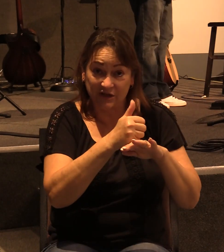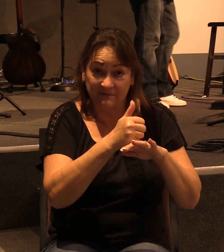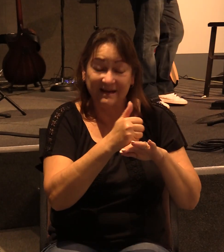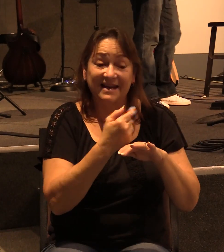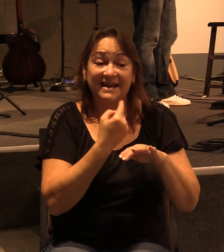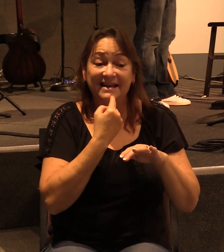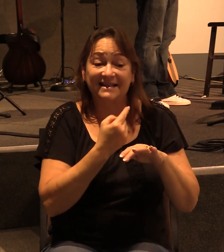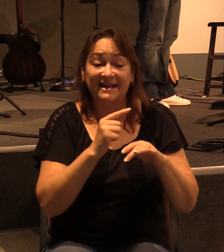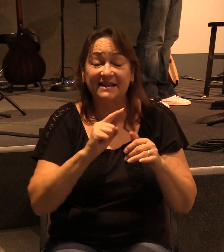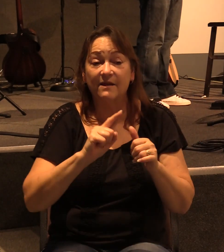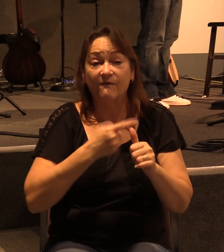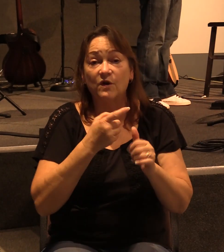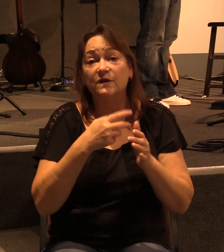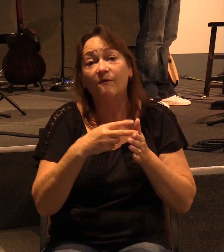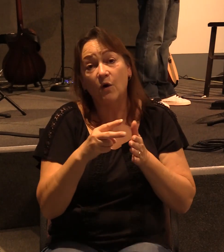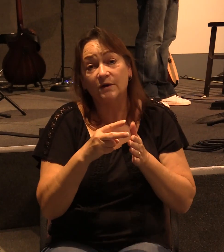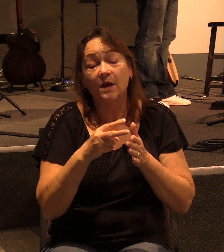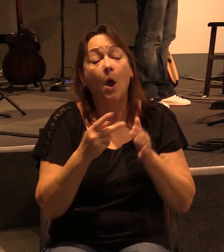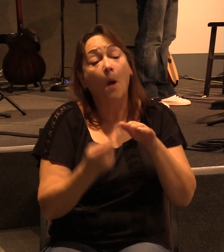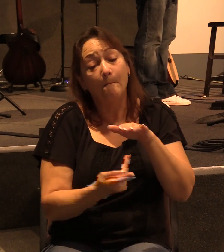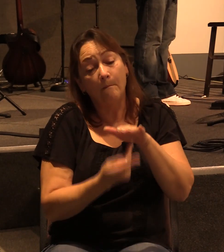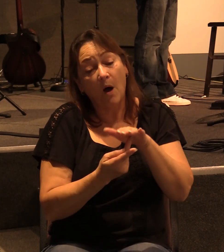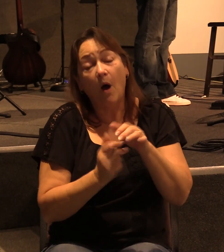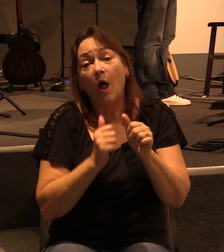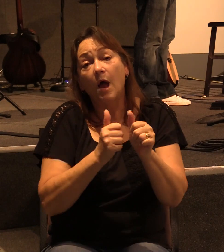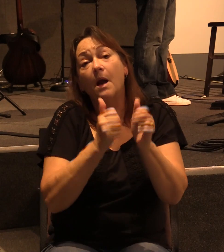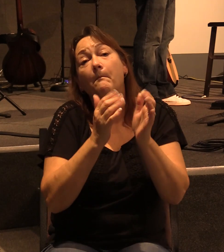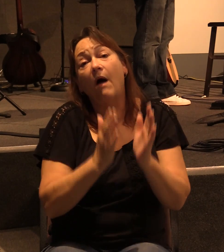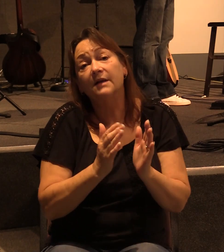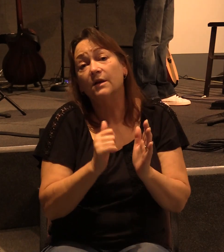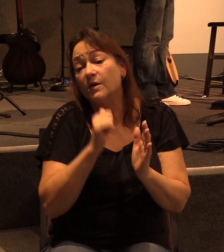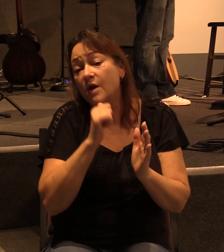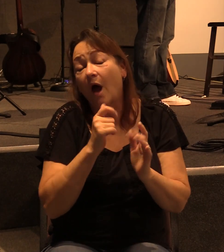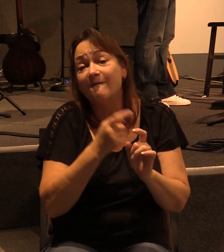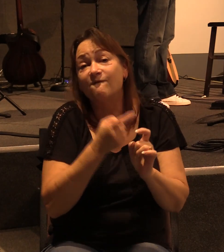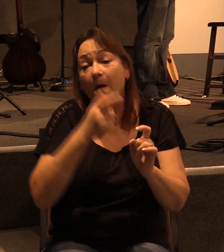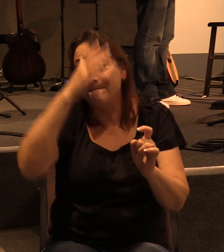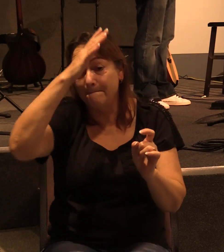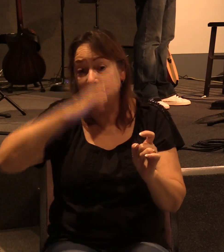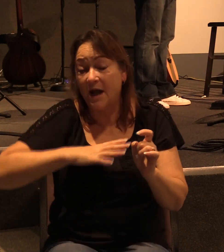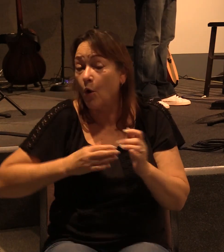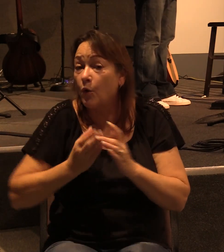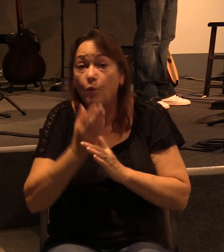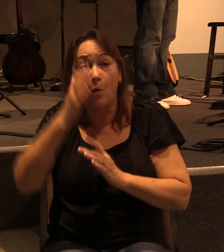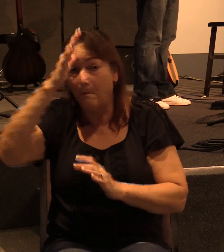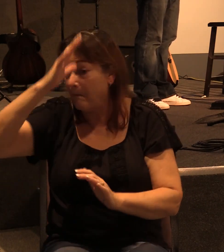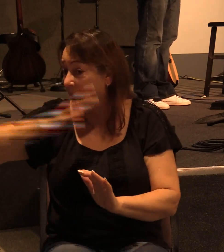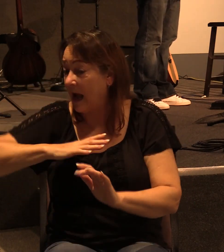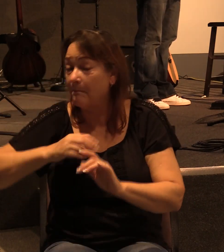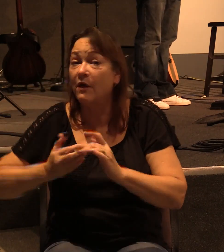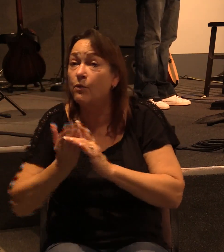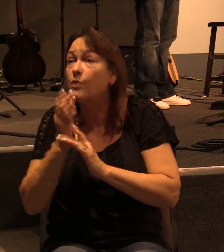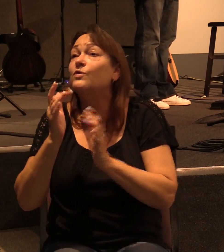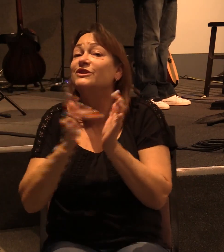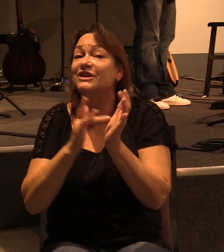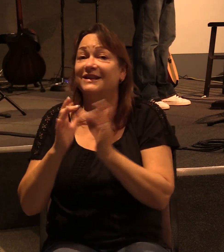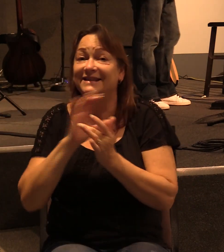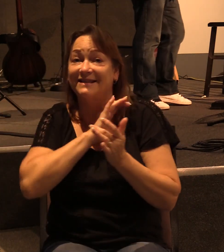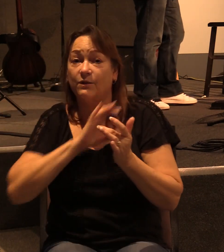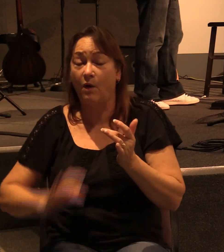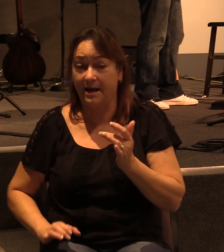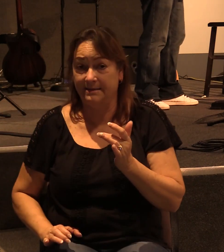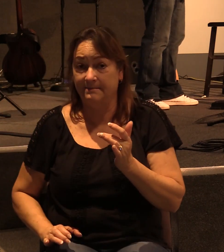right? He says in the very first verse, Paul, an apostle, not from men or through men, but through Jesus